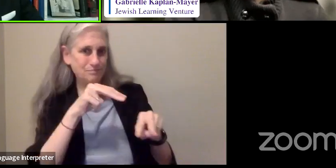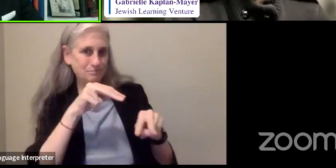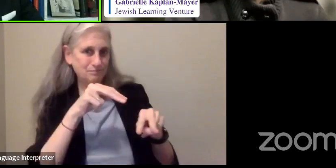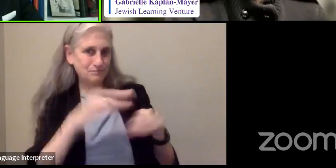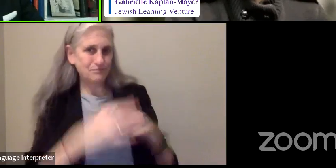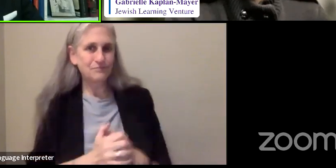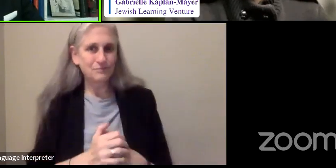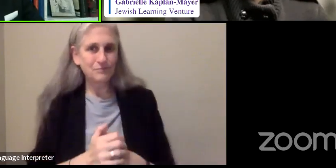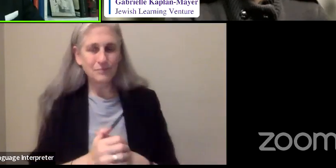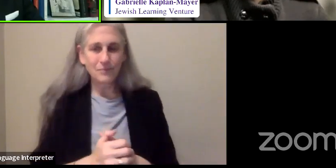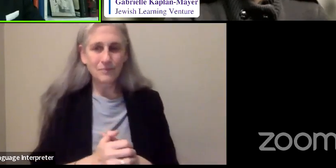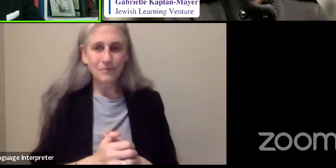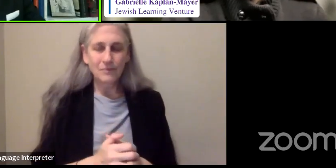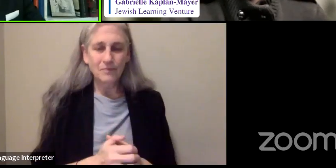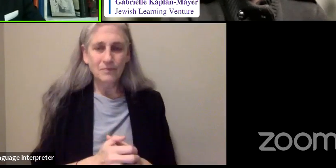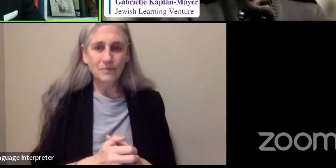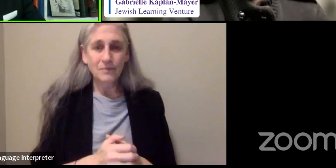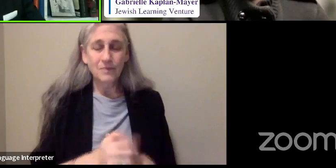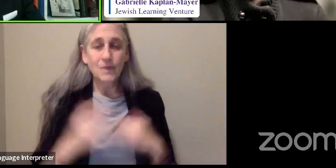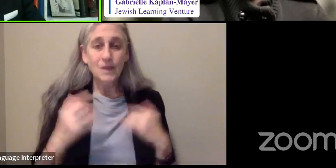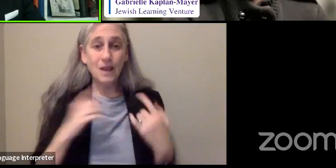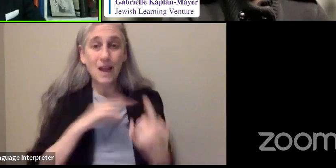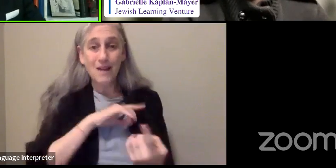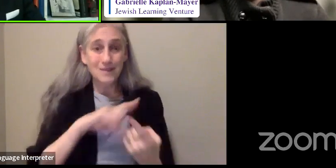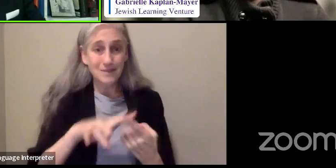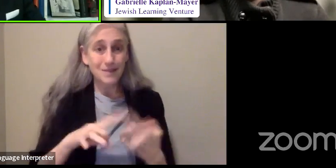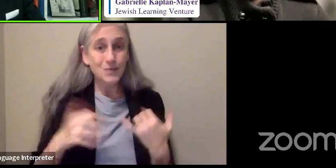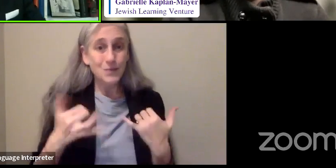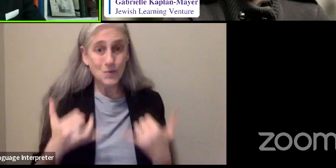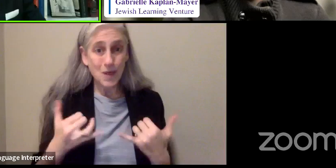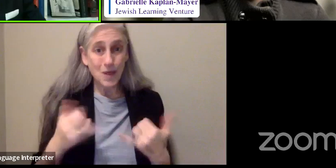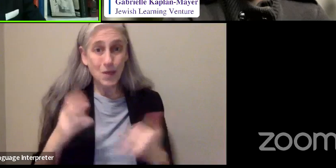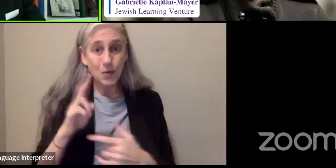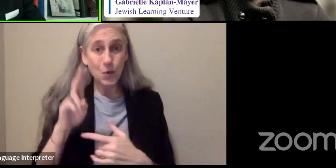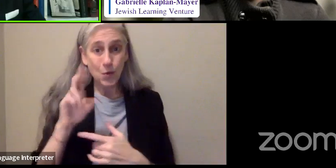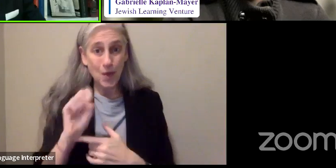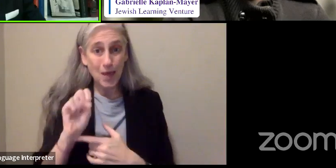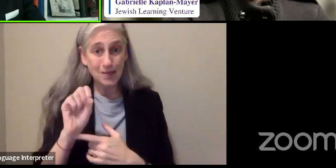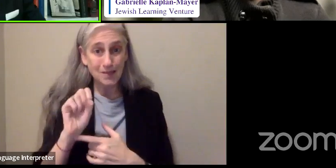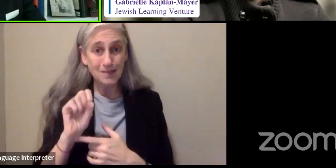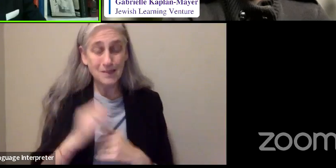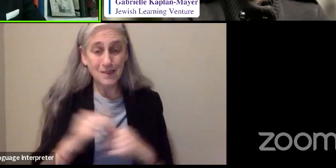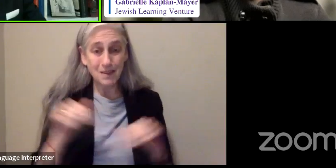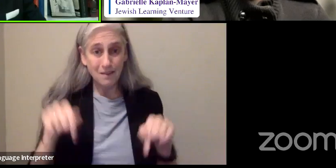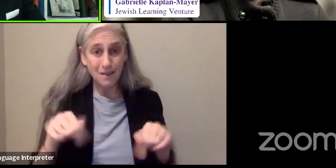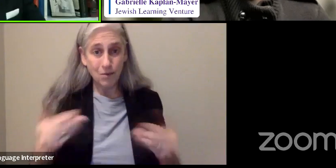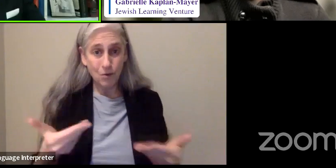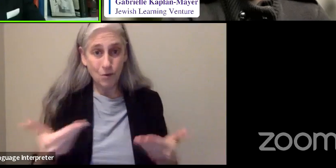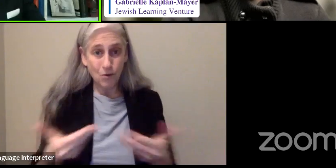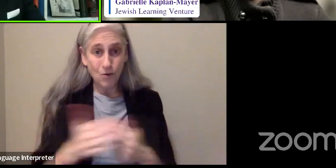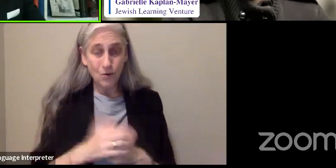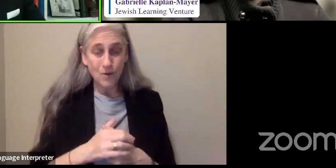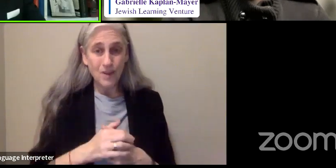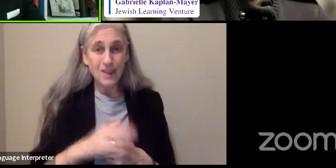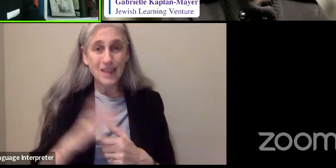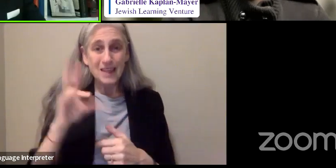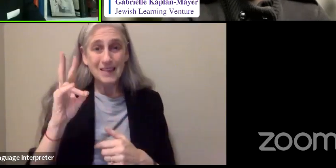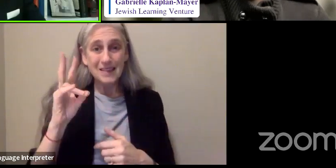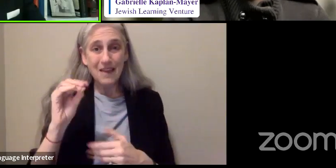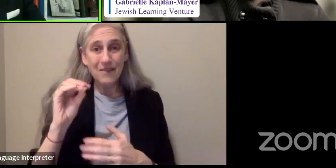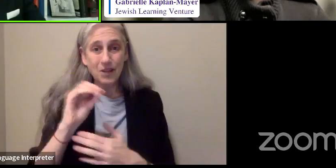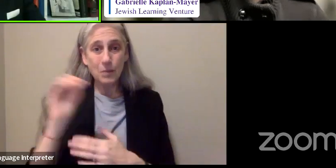mean, today, in the United States of America, 70%